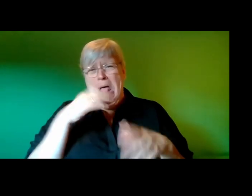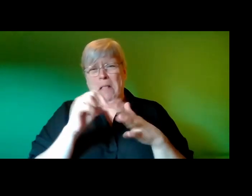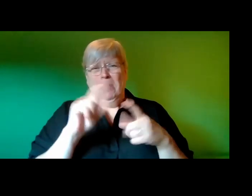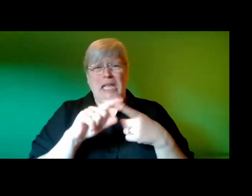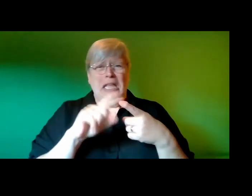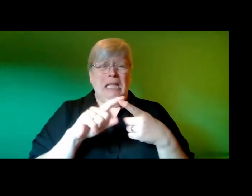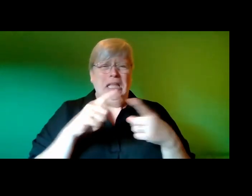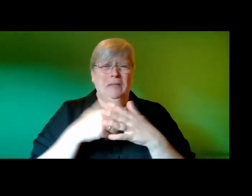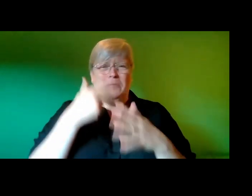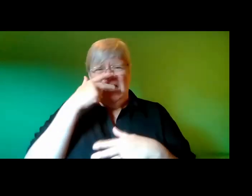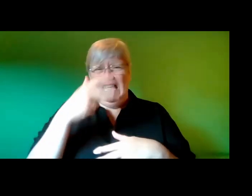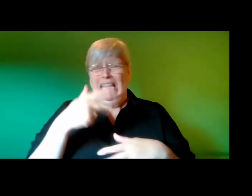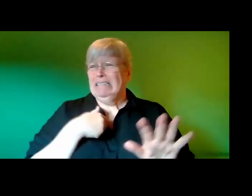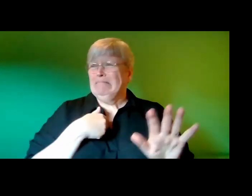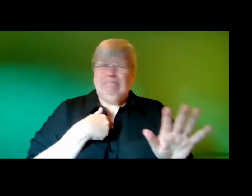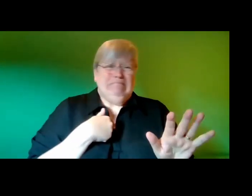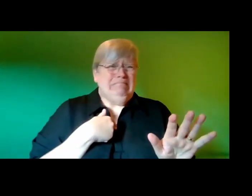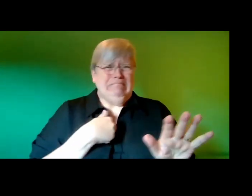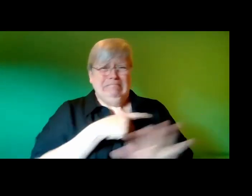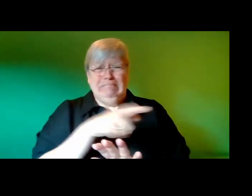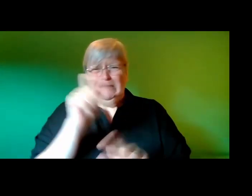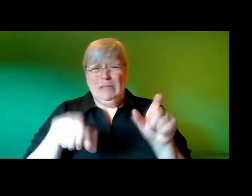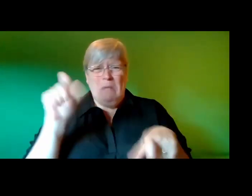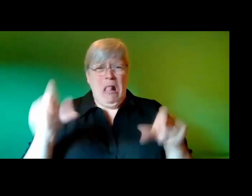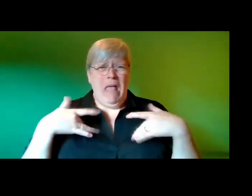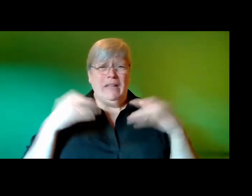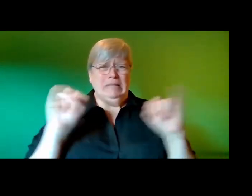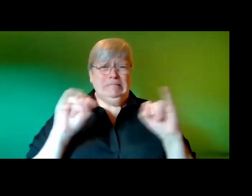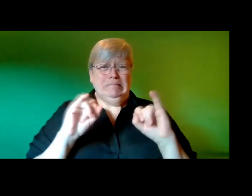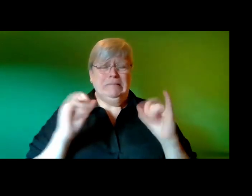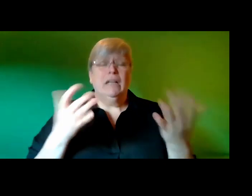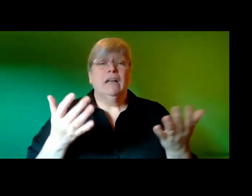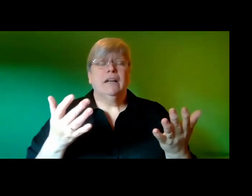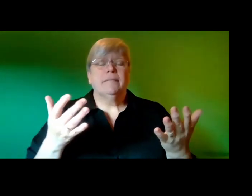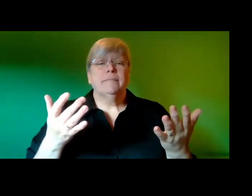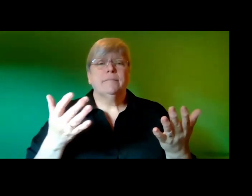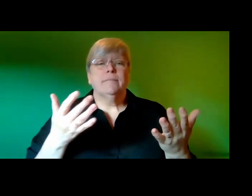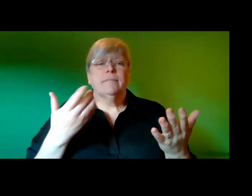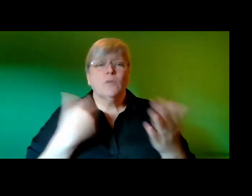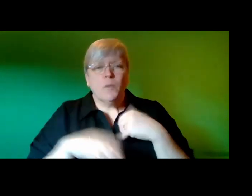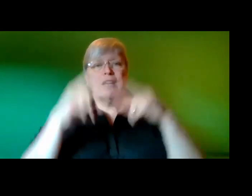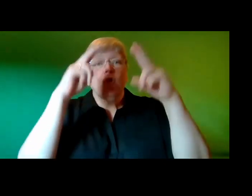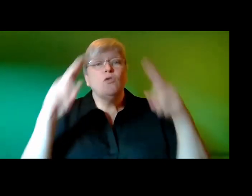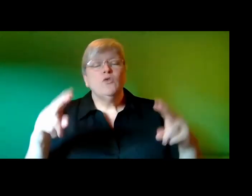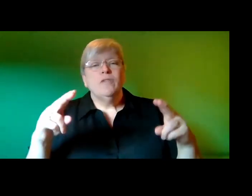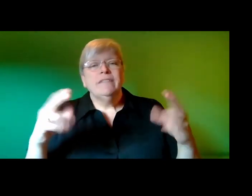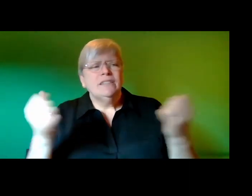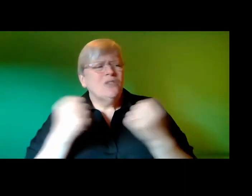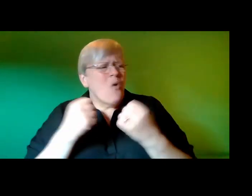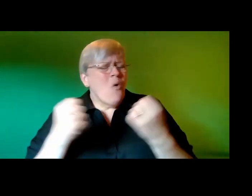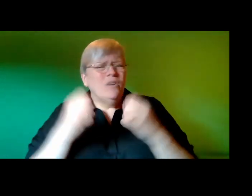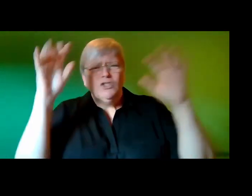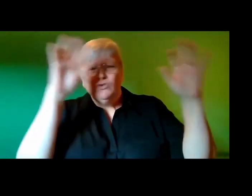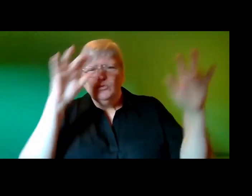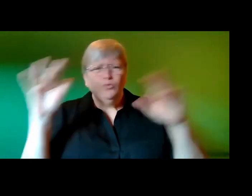thought surely there's more dignity left in these people's lives than this so we climbed on the roof and it's december and the snow's just coming down